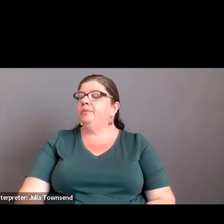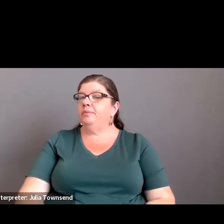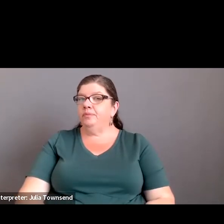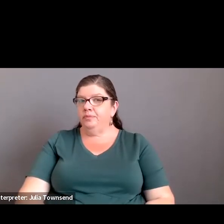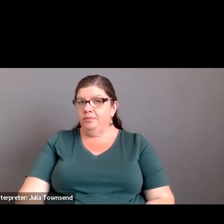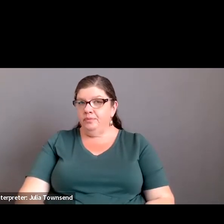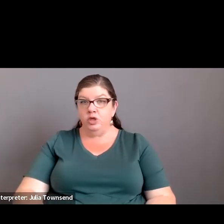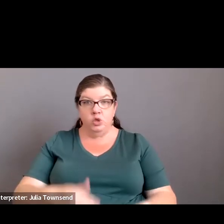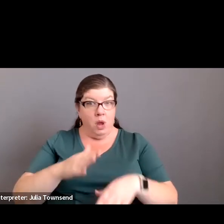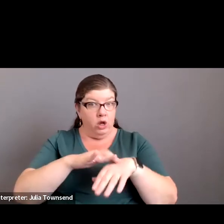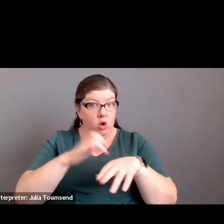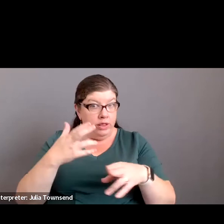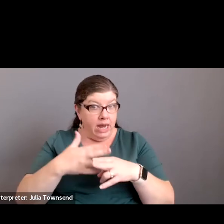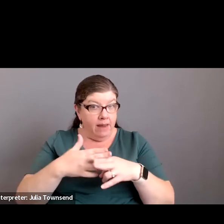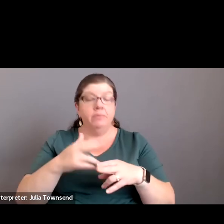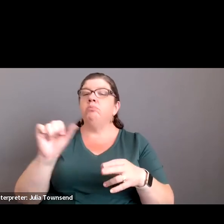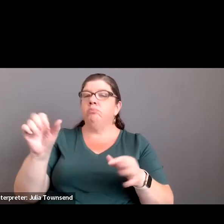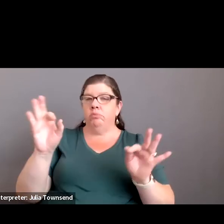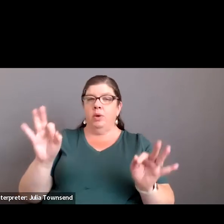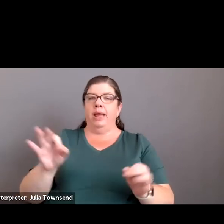Oh, I call the name. OK.